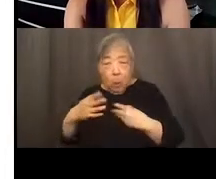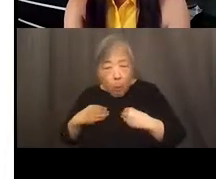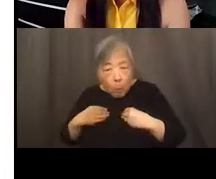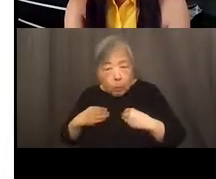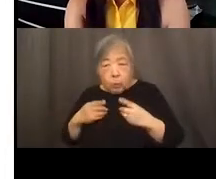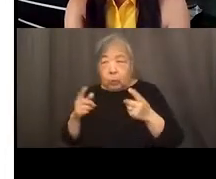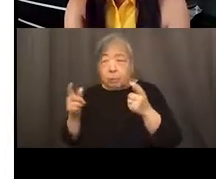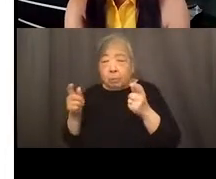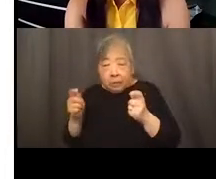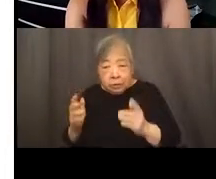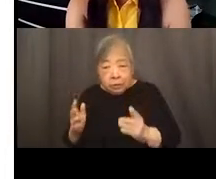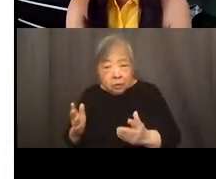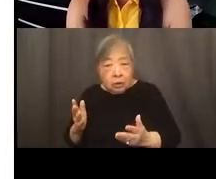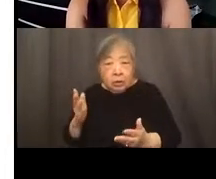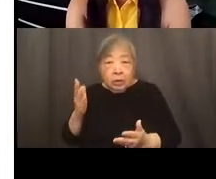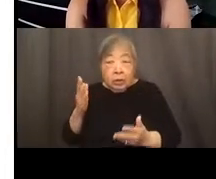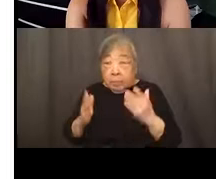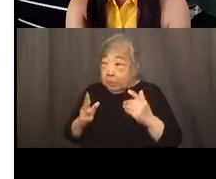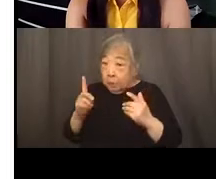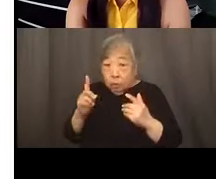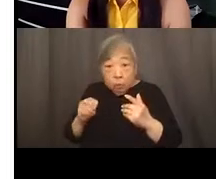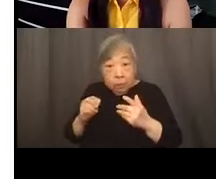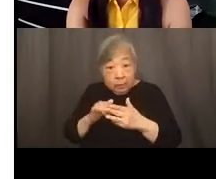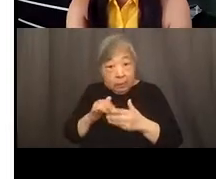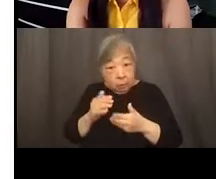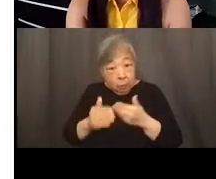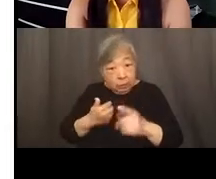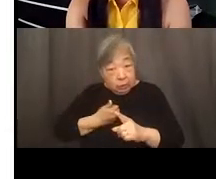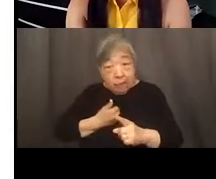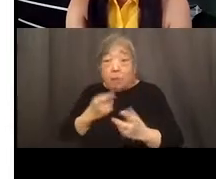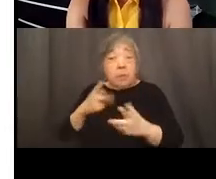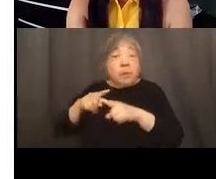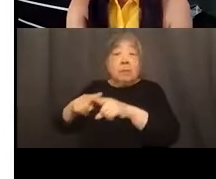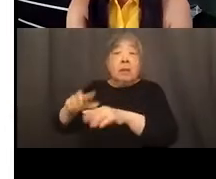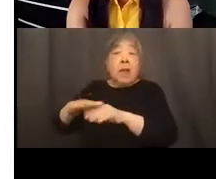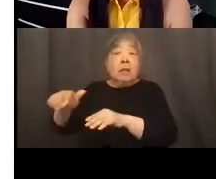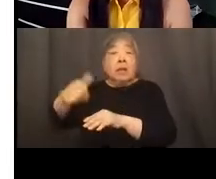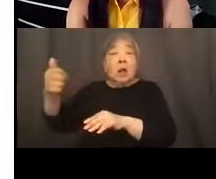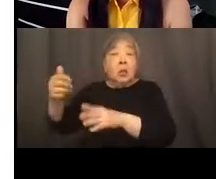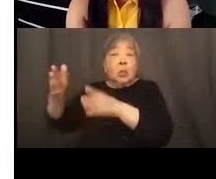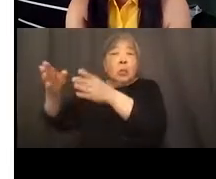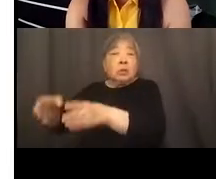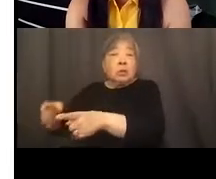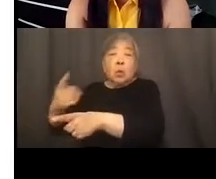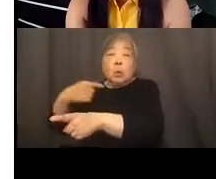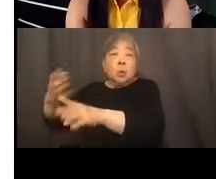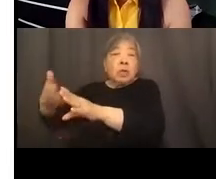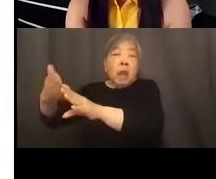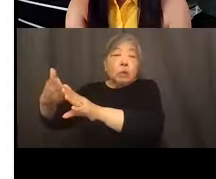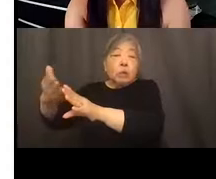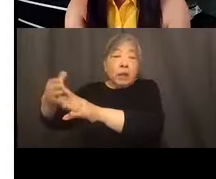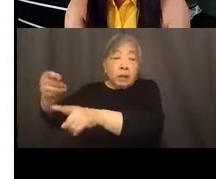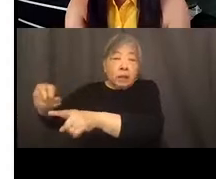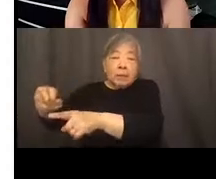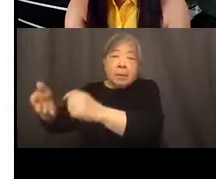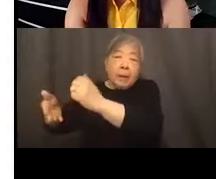you're, you're these processes yourself or you're relying on a third party company that's operating your app and helping you with the